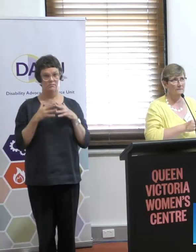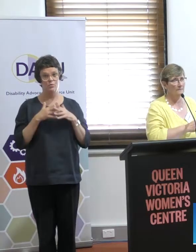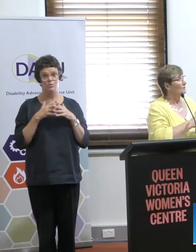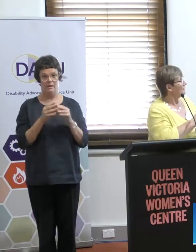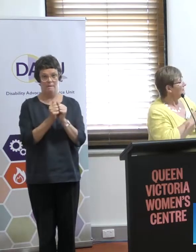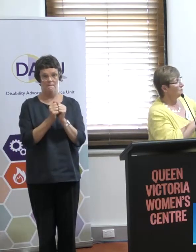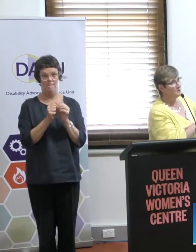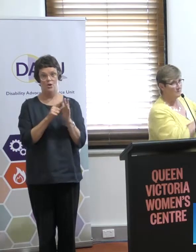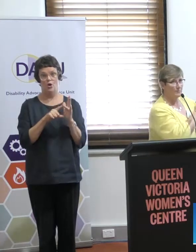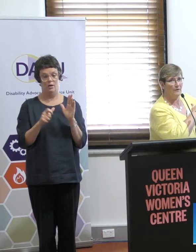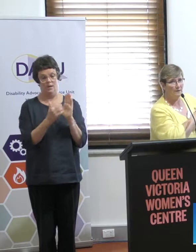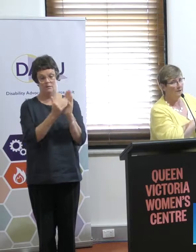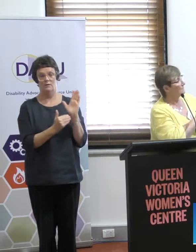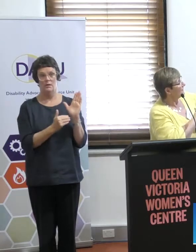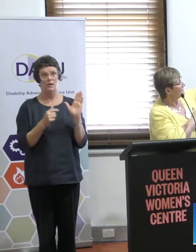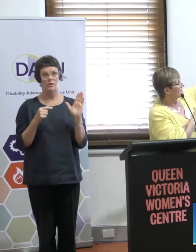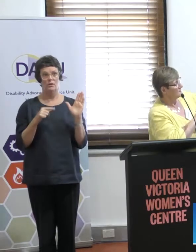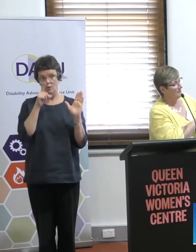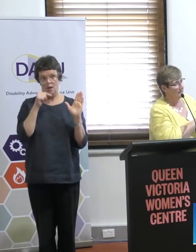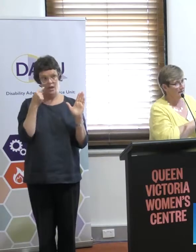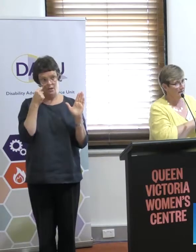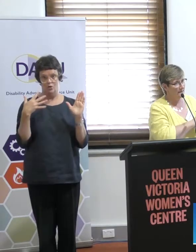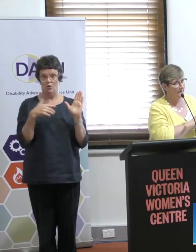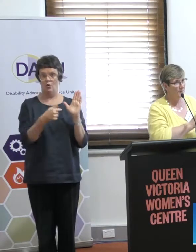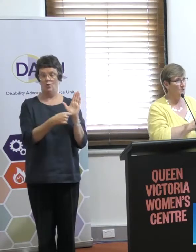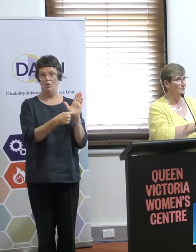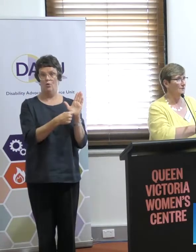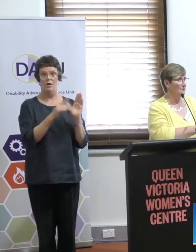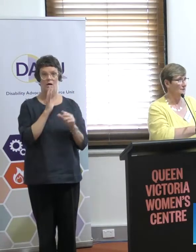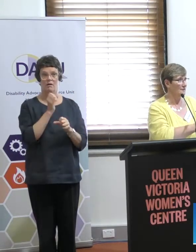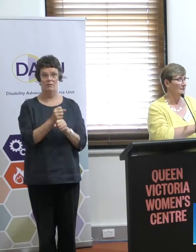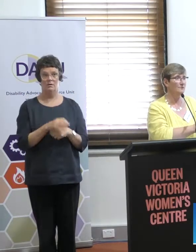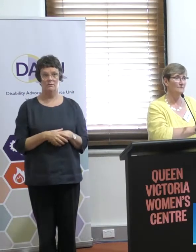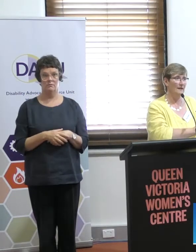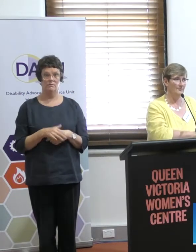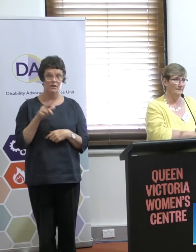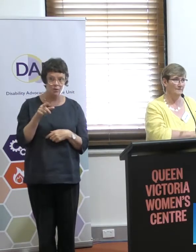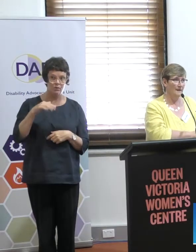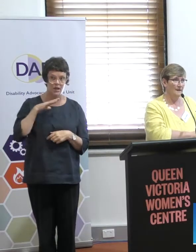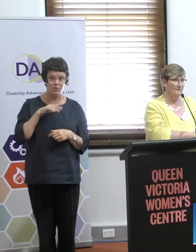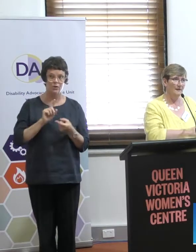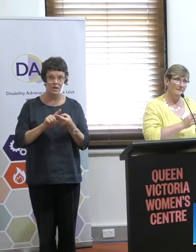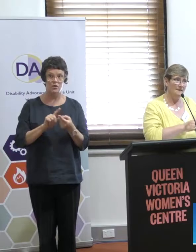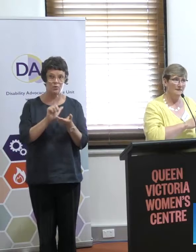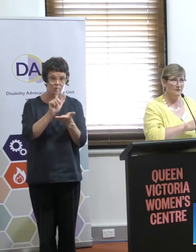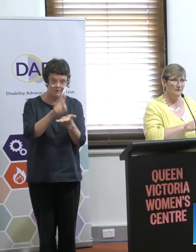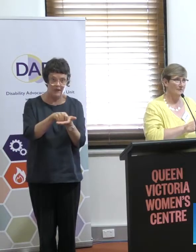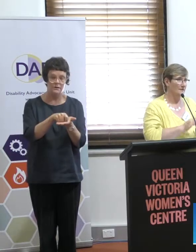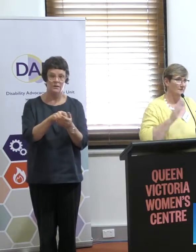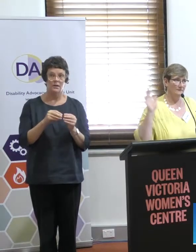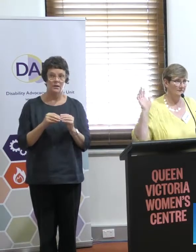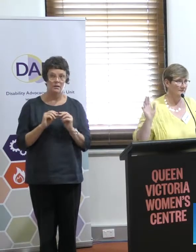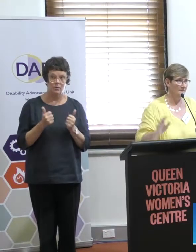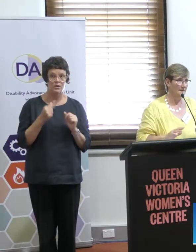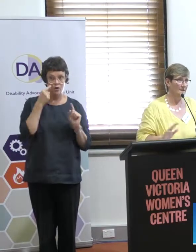you know, we need you to provide, keep funding this money and we're showing you that it is good value. But they make decisions